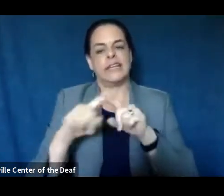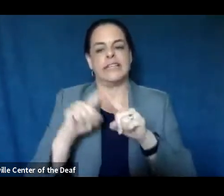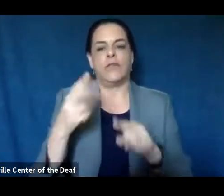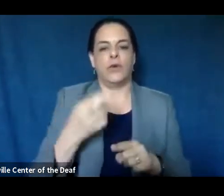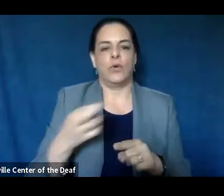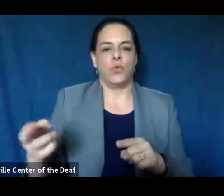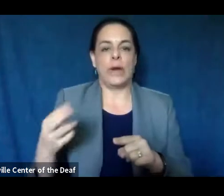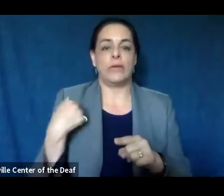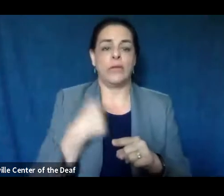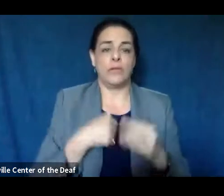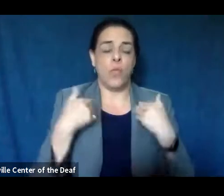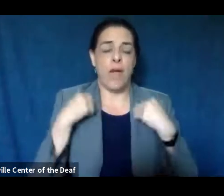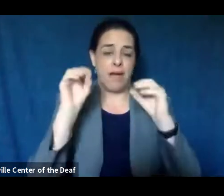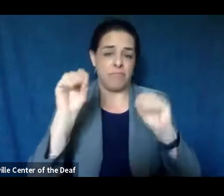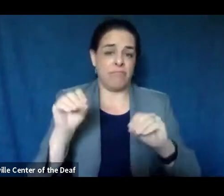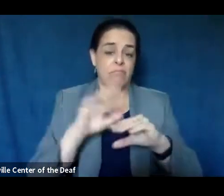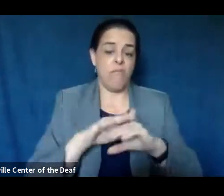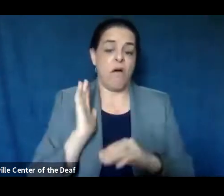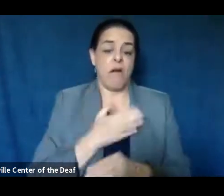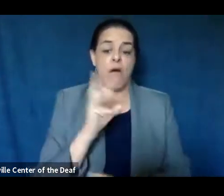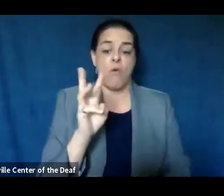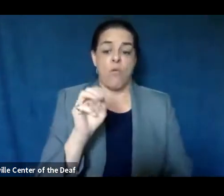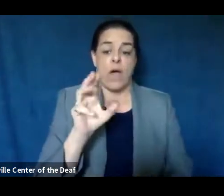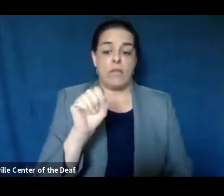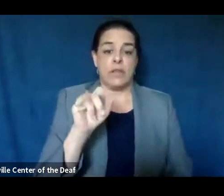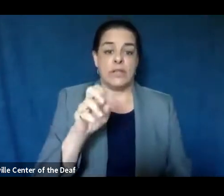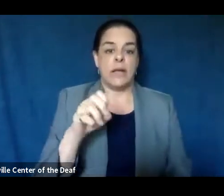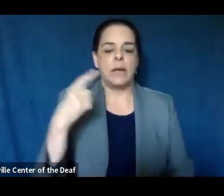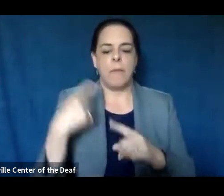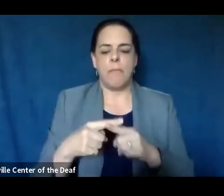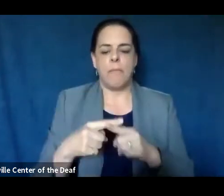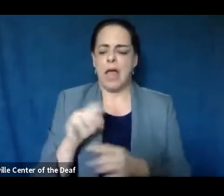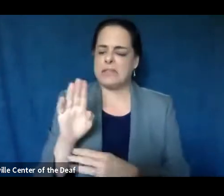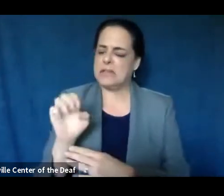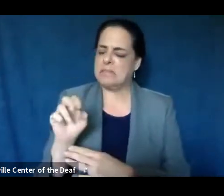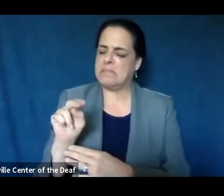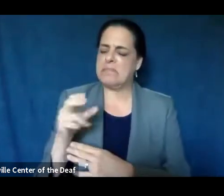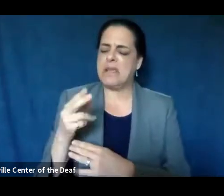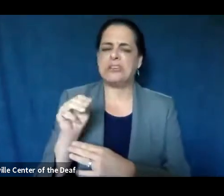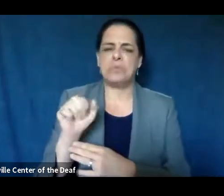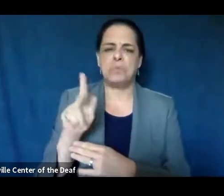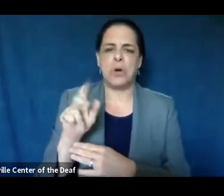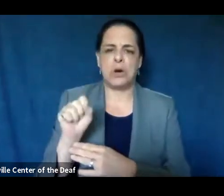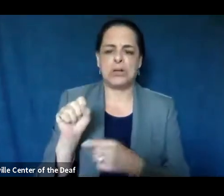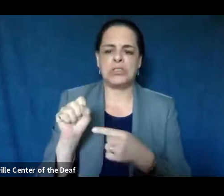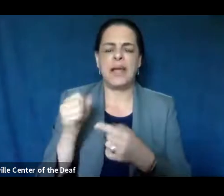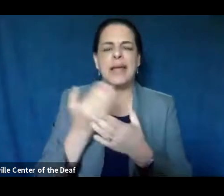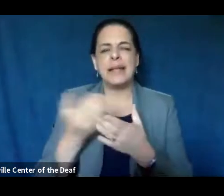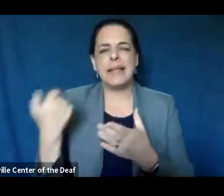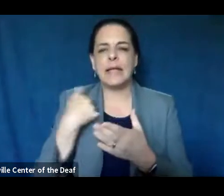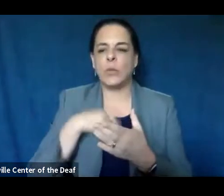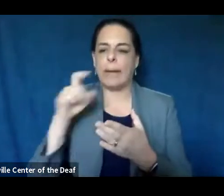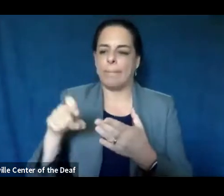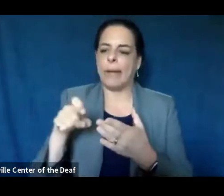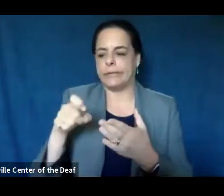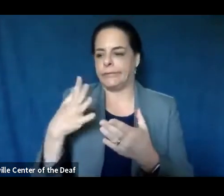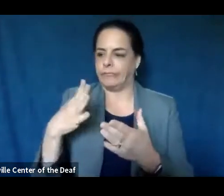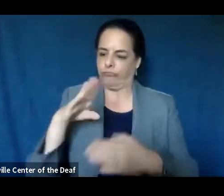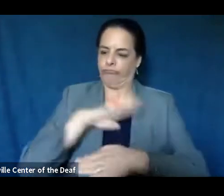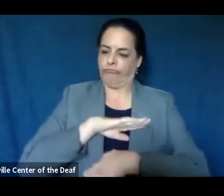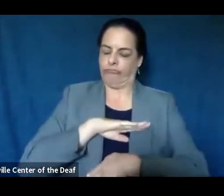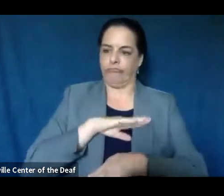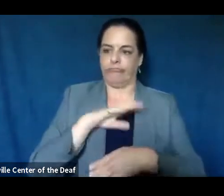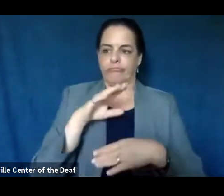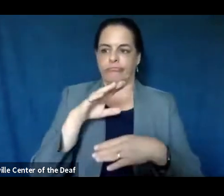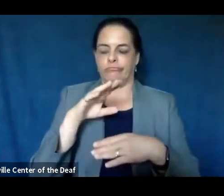including the benchmarks outlined in our reopening plan and some of the metrics that we utilize to evaluate attainment.